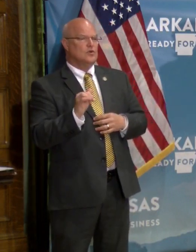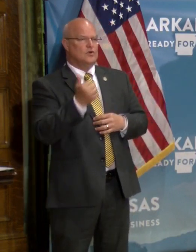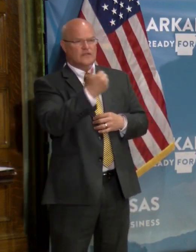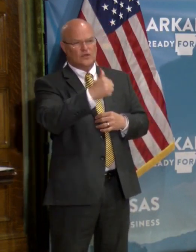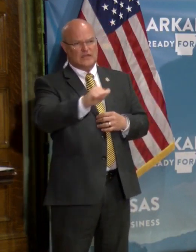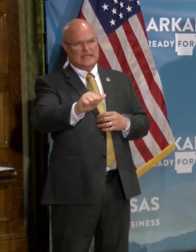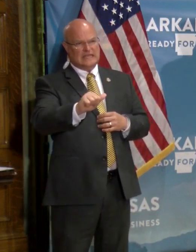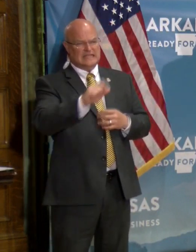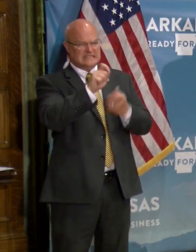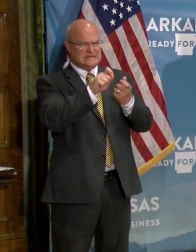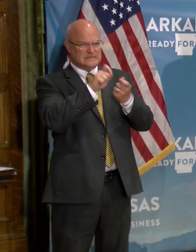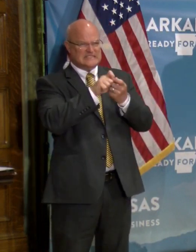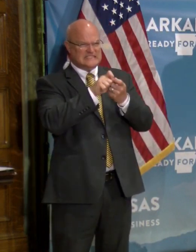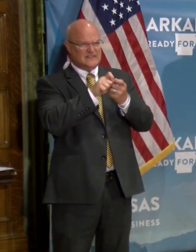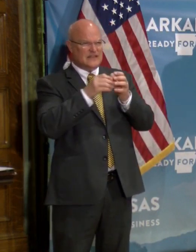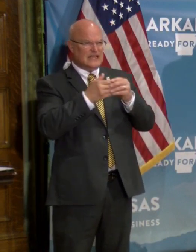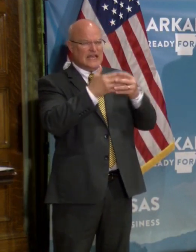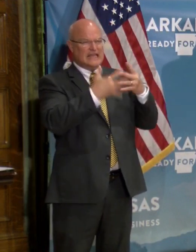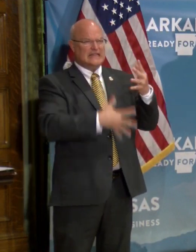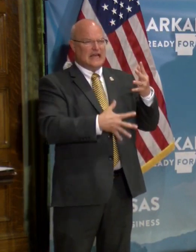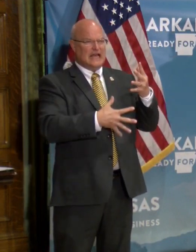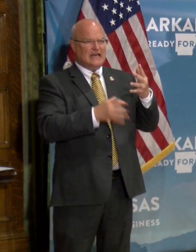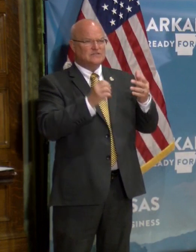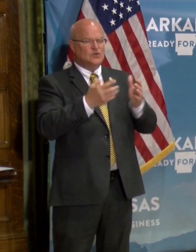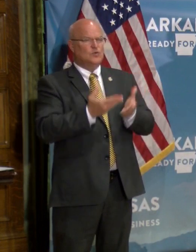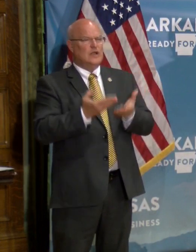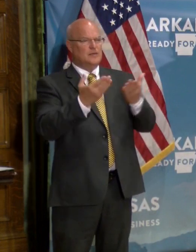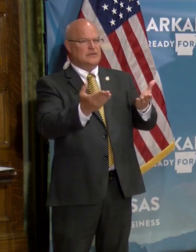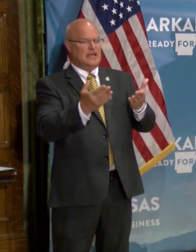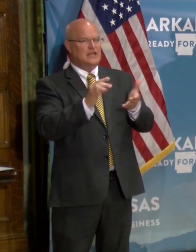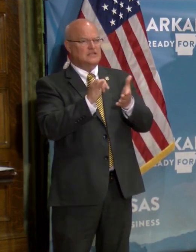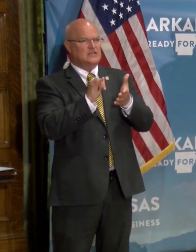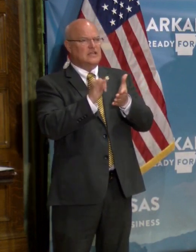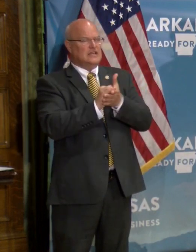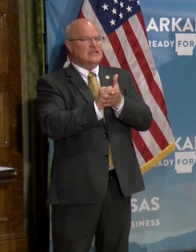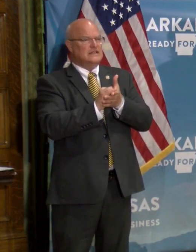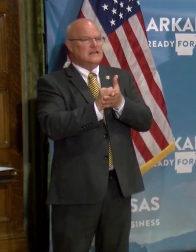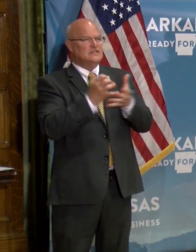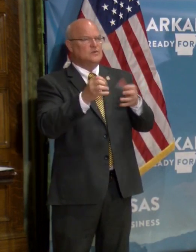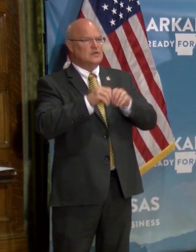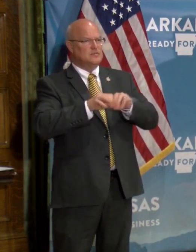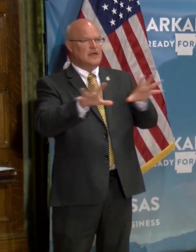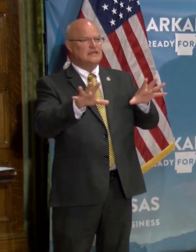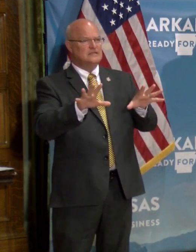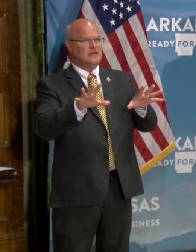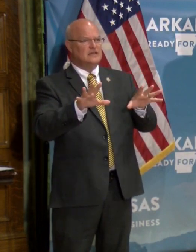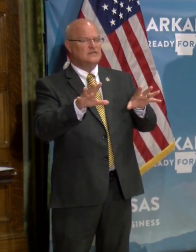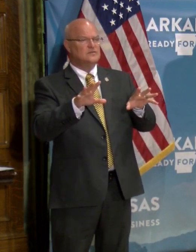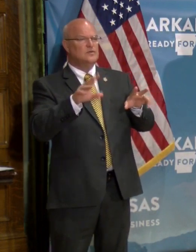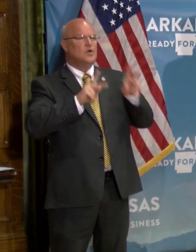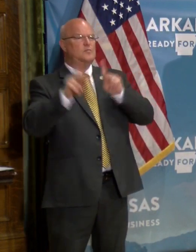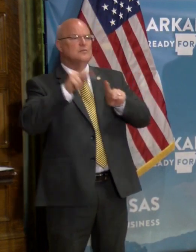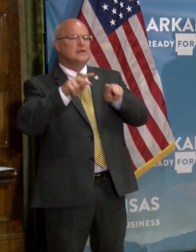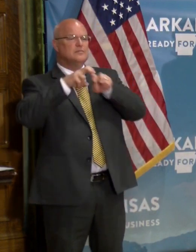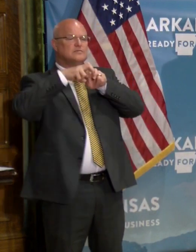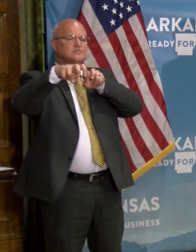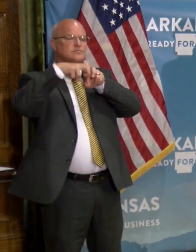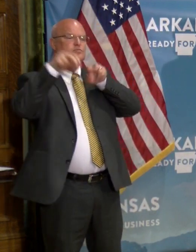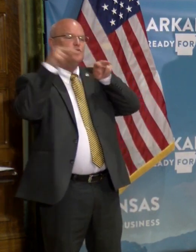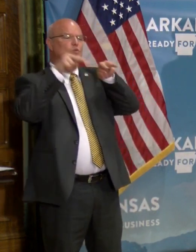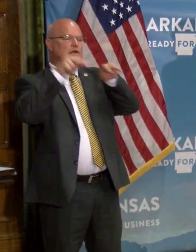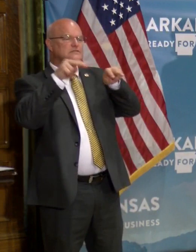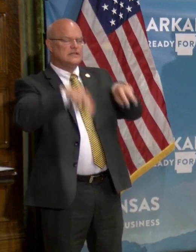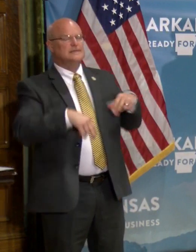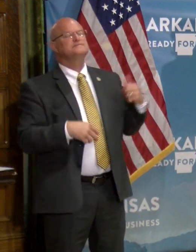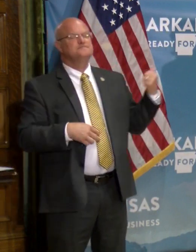are there any specific guidelines or recommendations that, uh, you want to pass on to spectators of any of these?